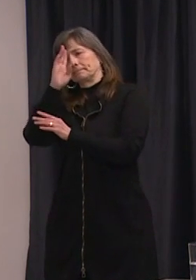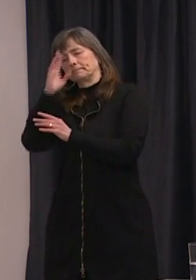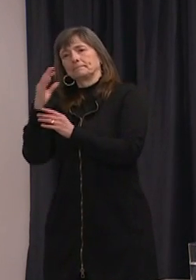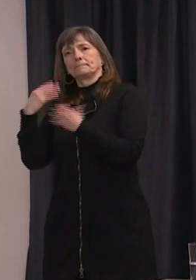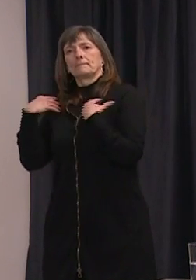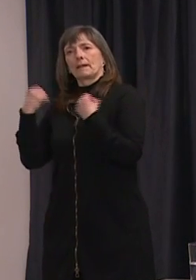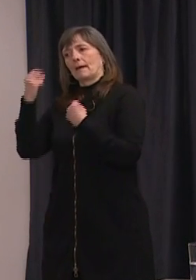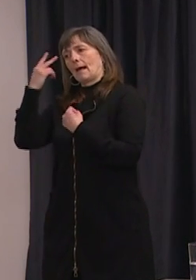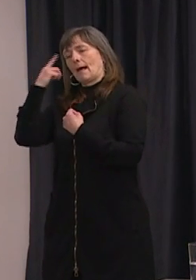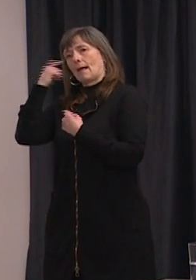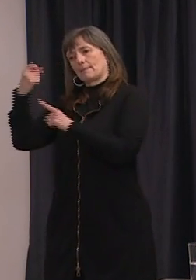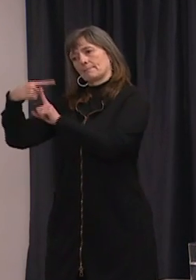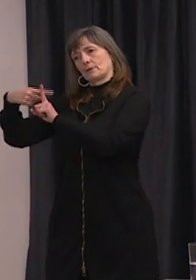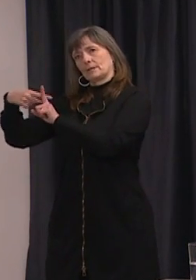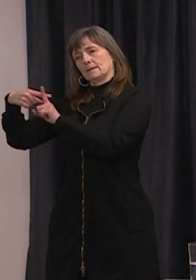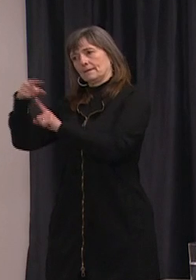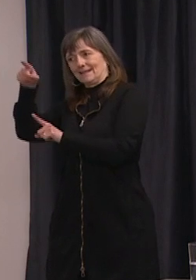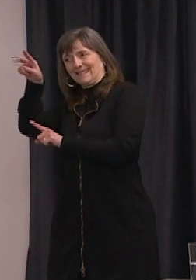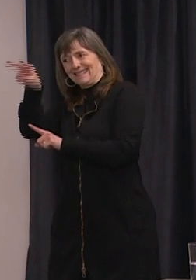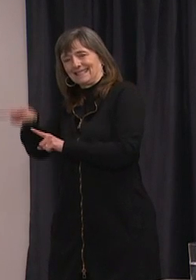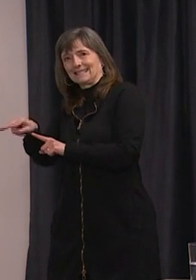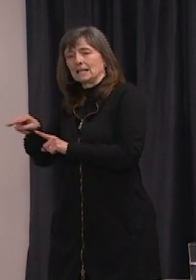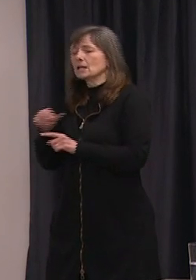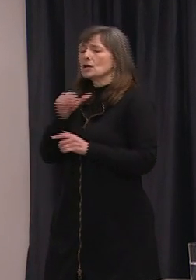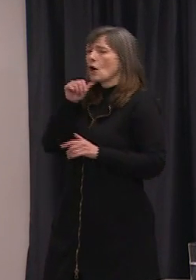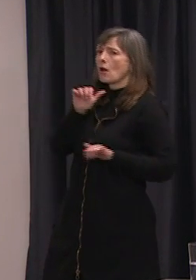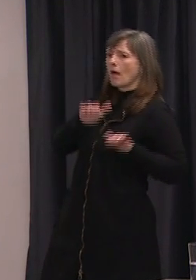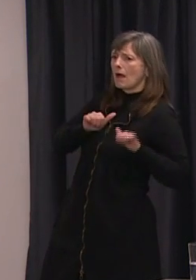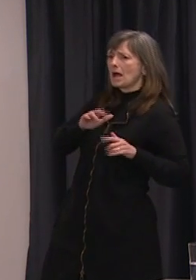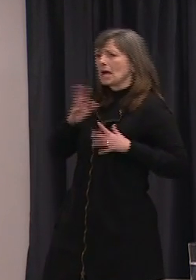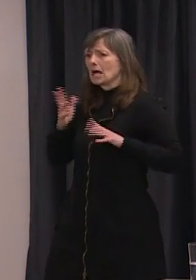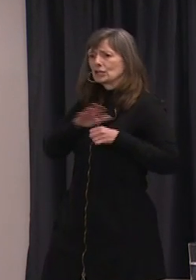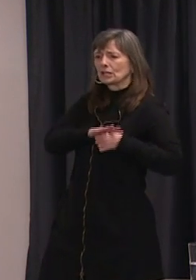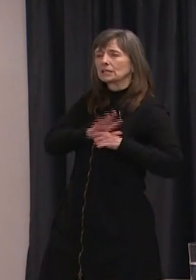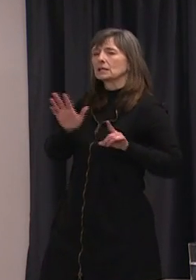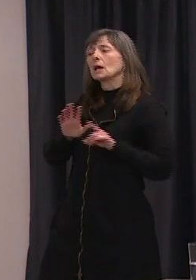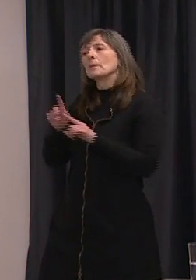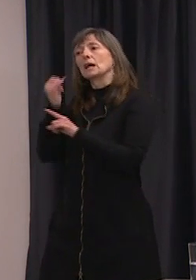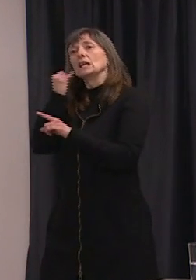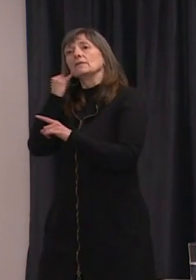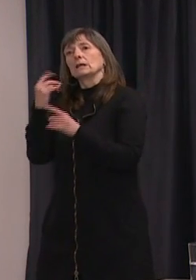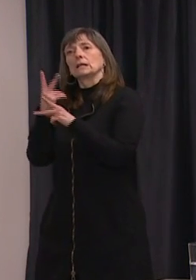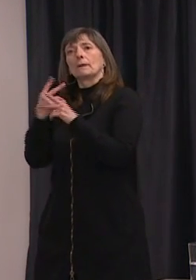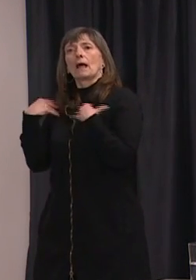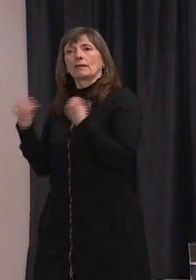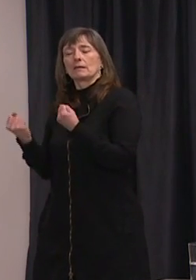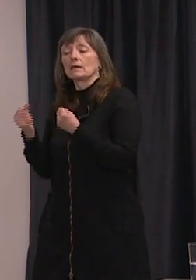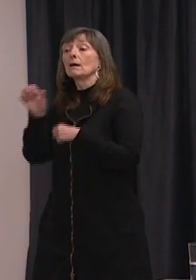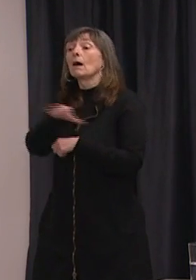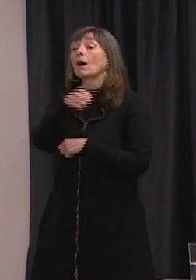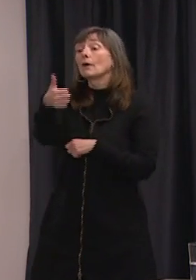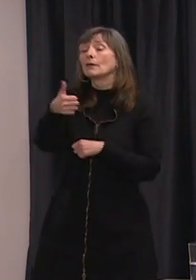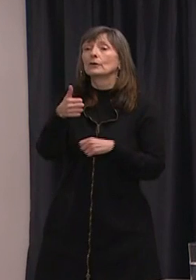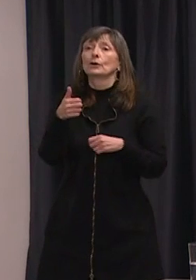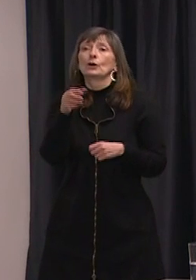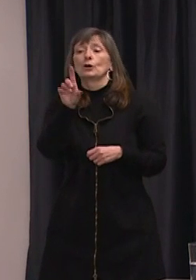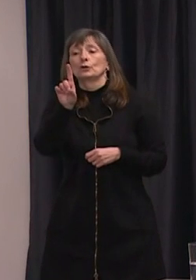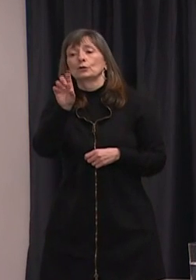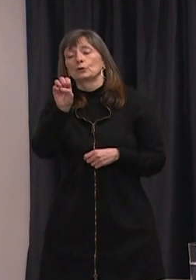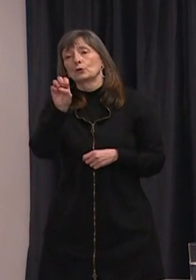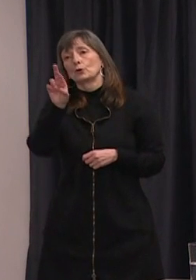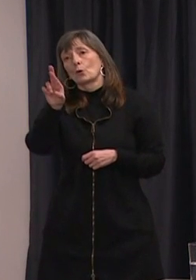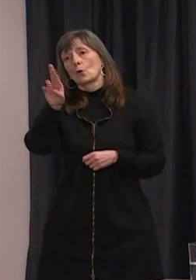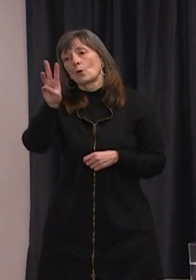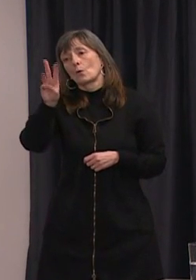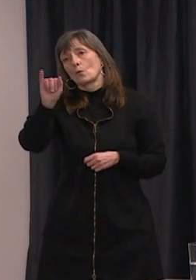necessarily deal with mental uncertainty. We have doorways which we have through the regional health